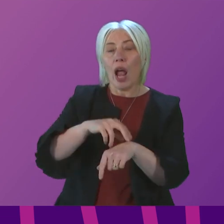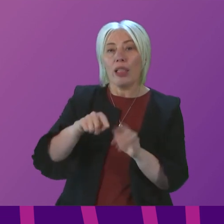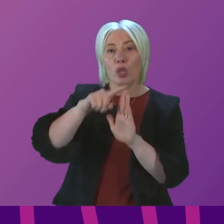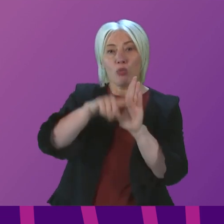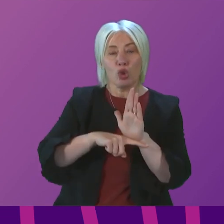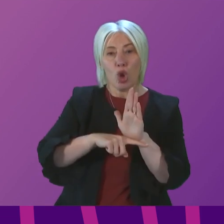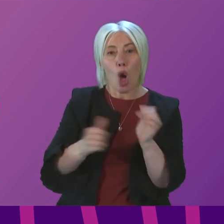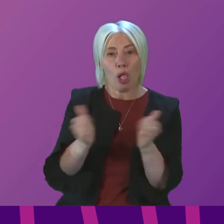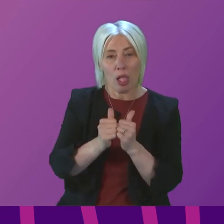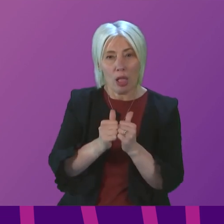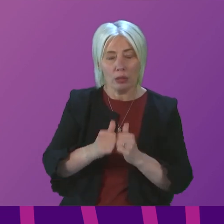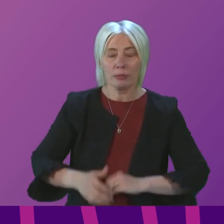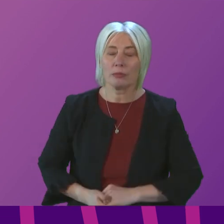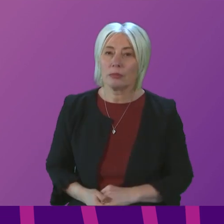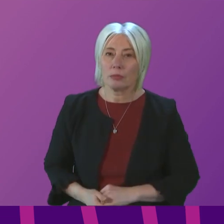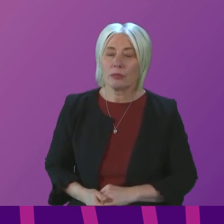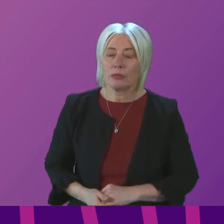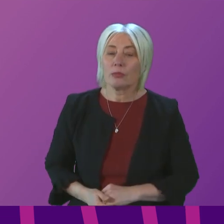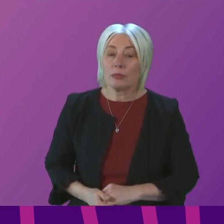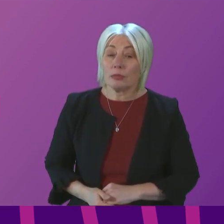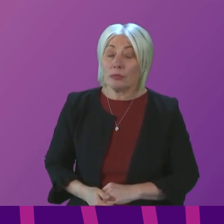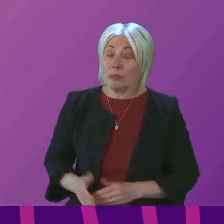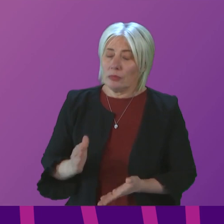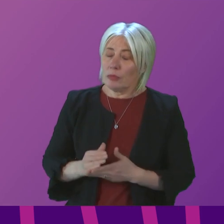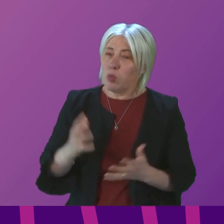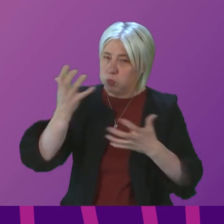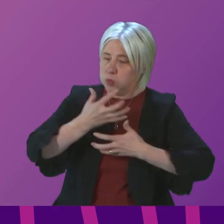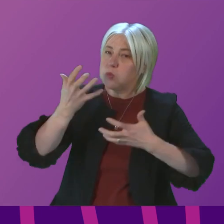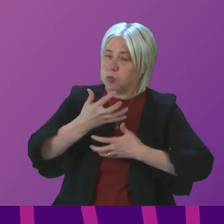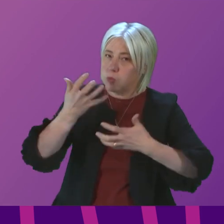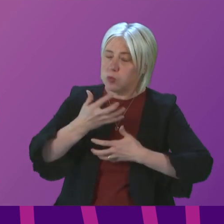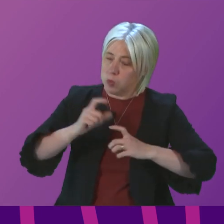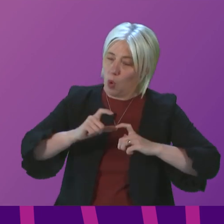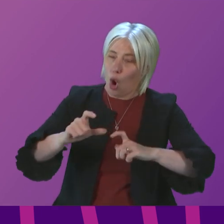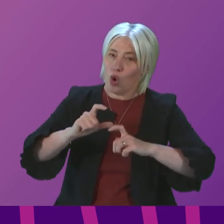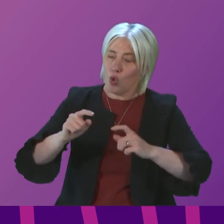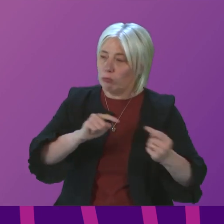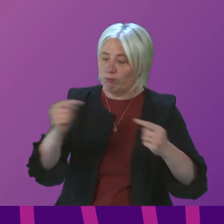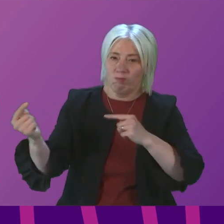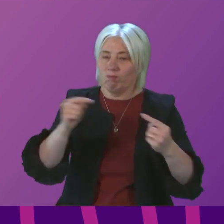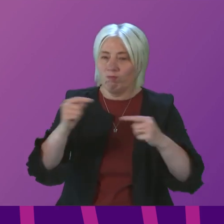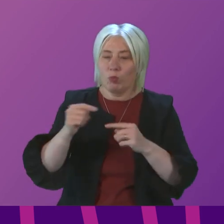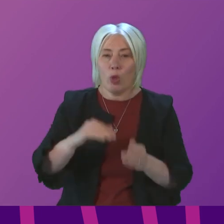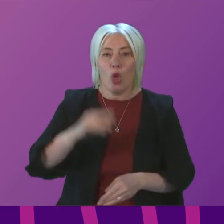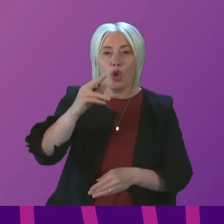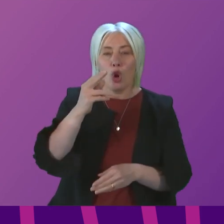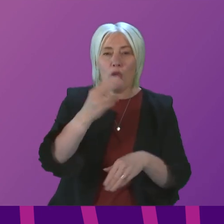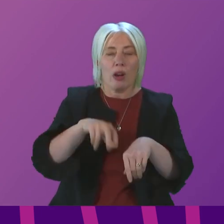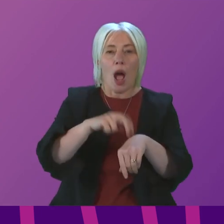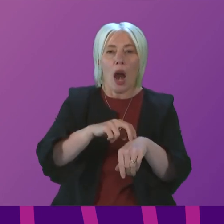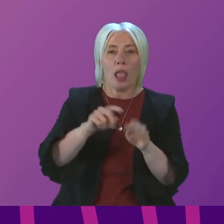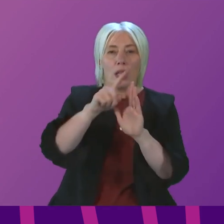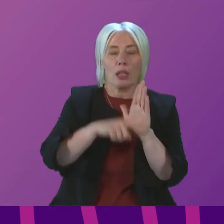First Minister. Well, we remain very deeply concerned about the ongoing dispute over the Northern Ireland Protocol.